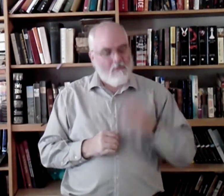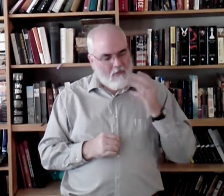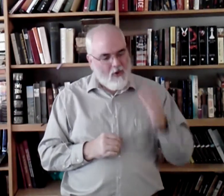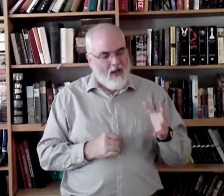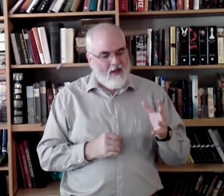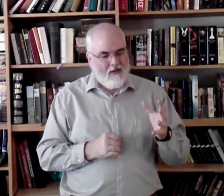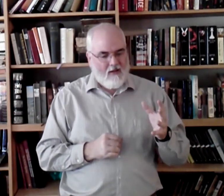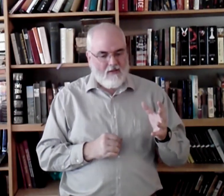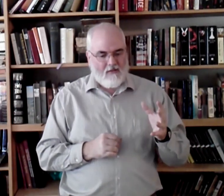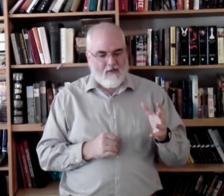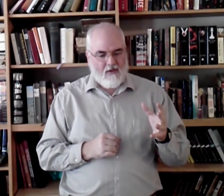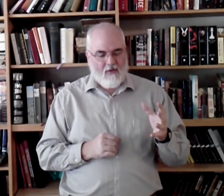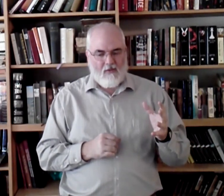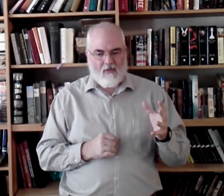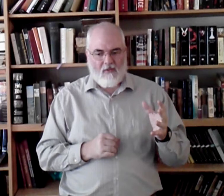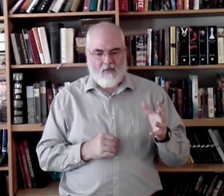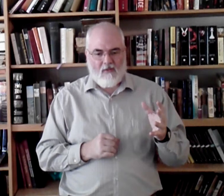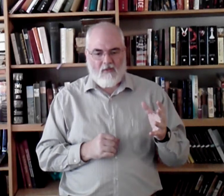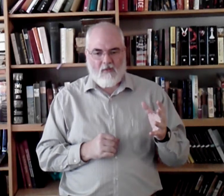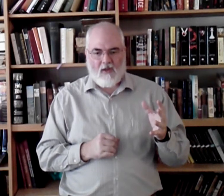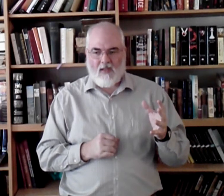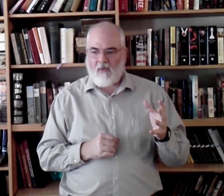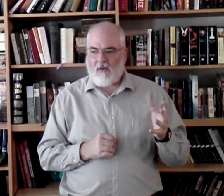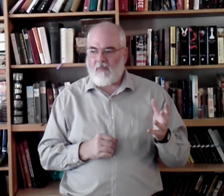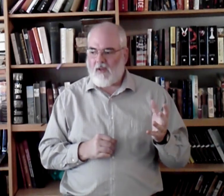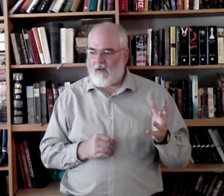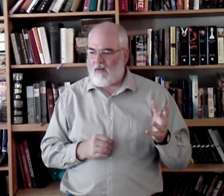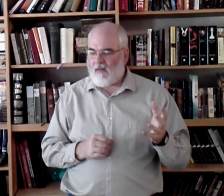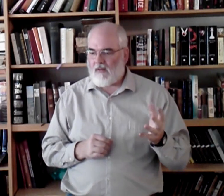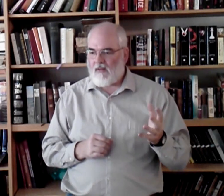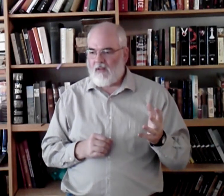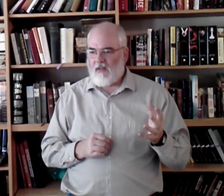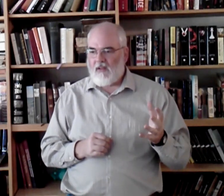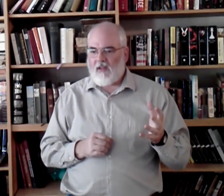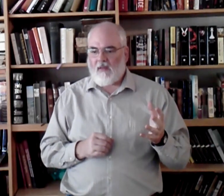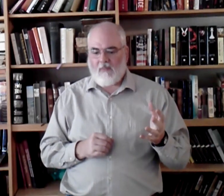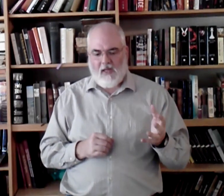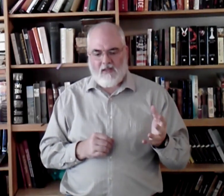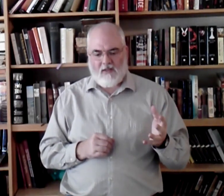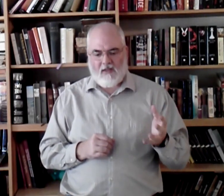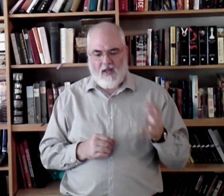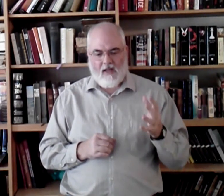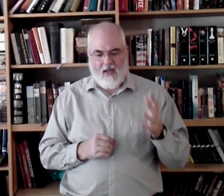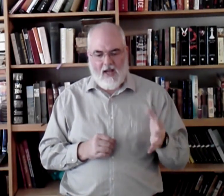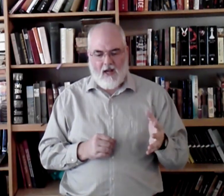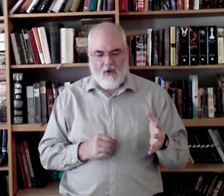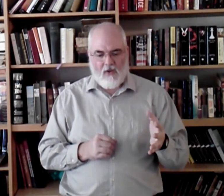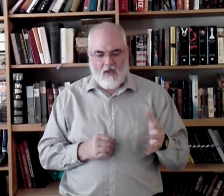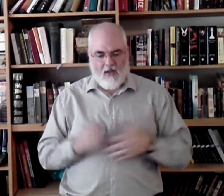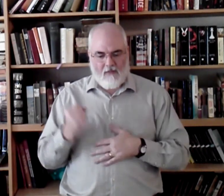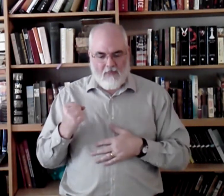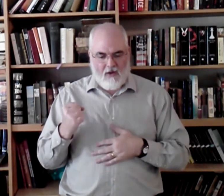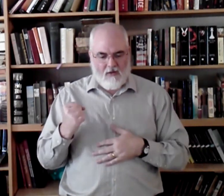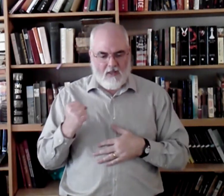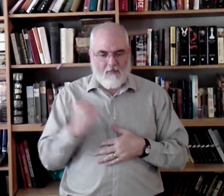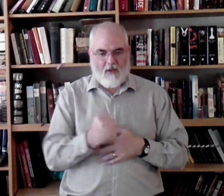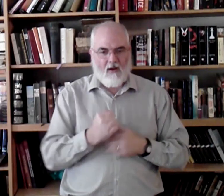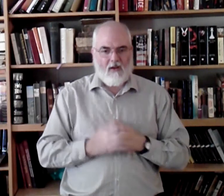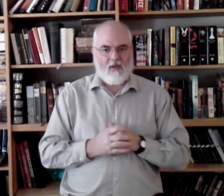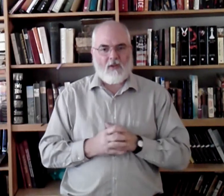Brand What does that word mean? It means to take a cow and burn something onto its